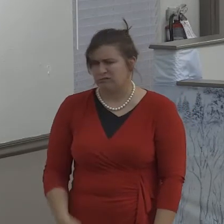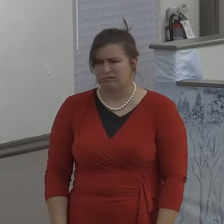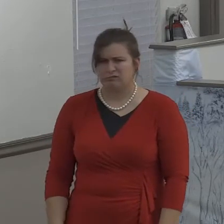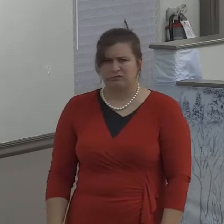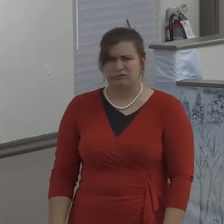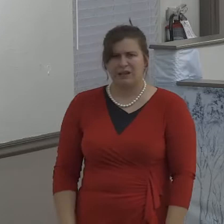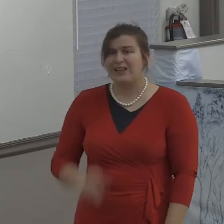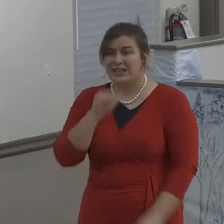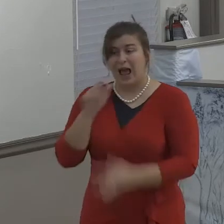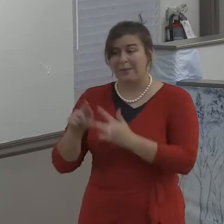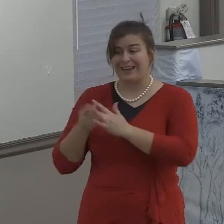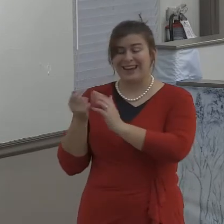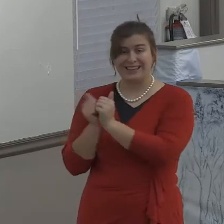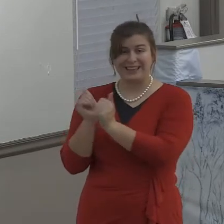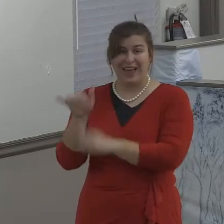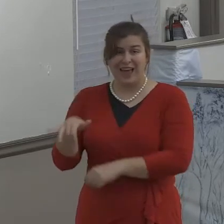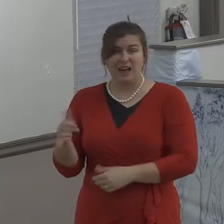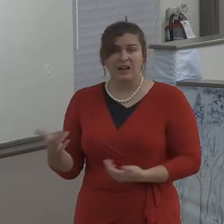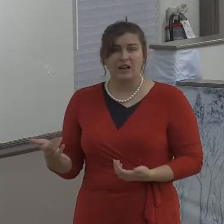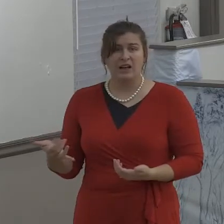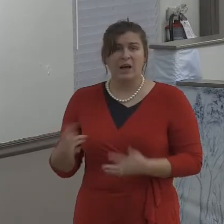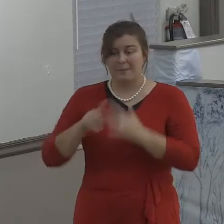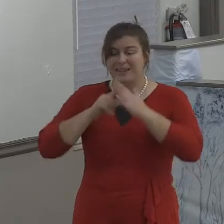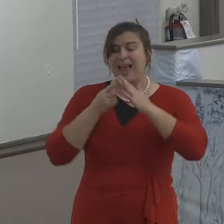And then, somewhere down the line, something happened.